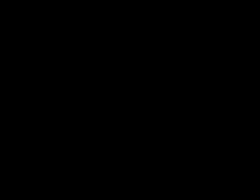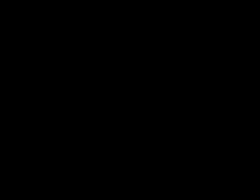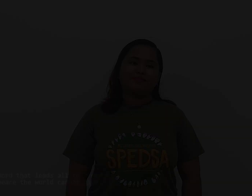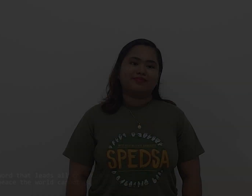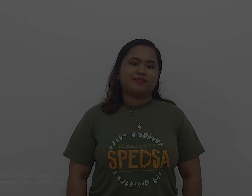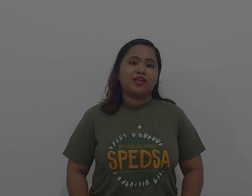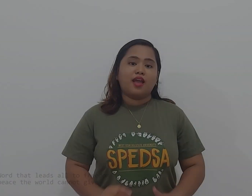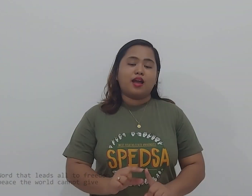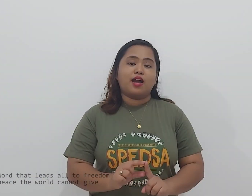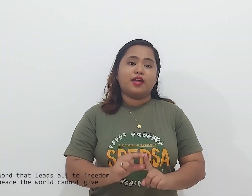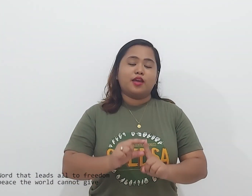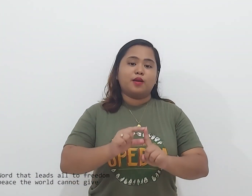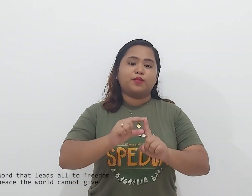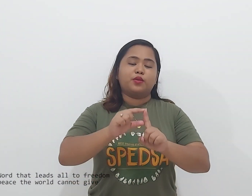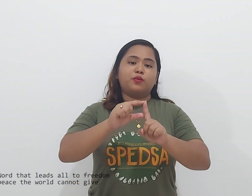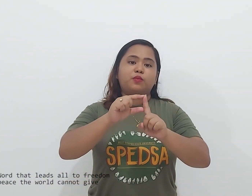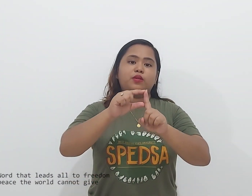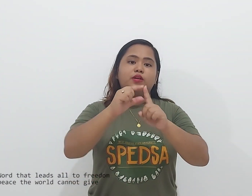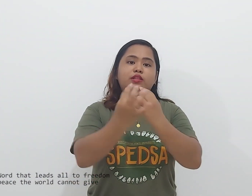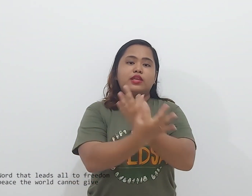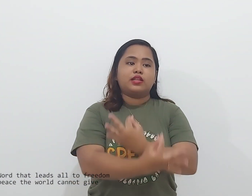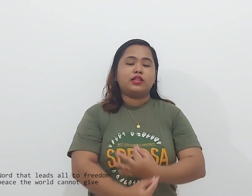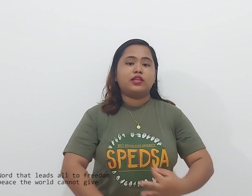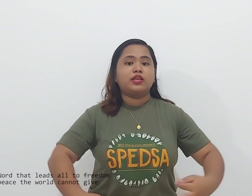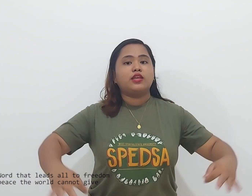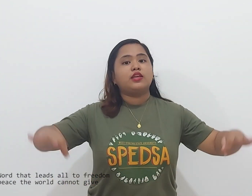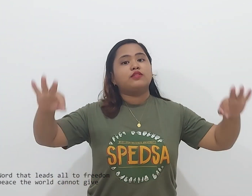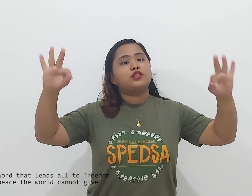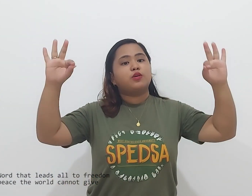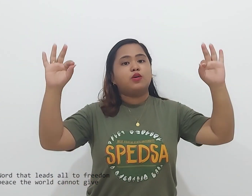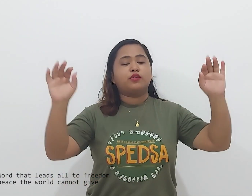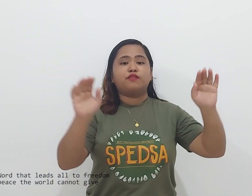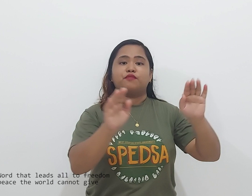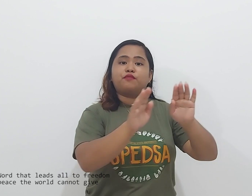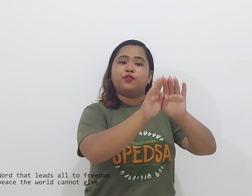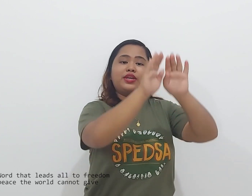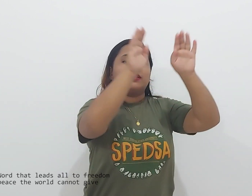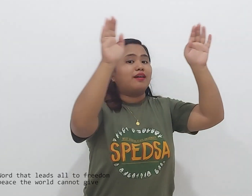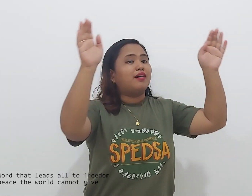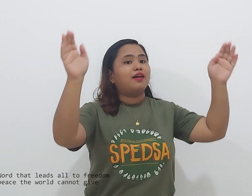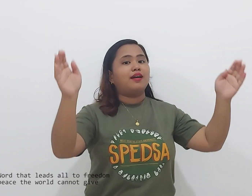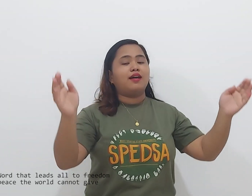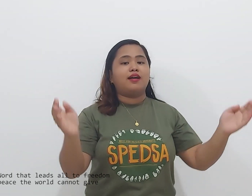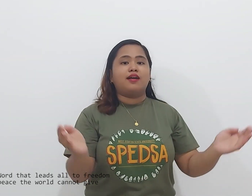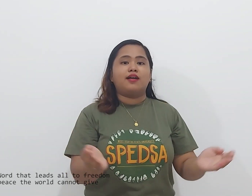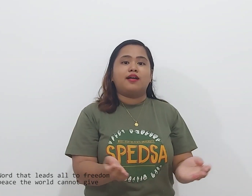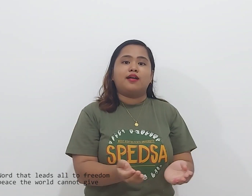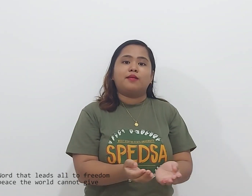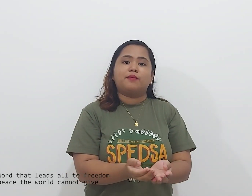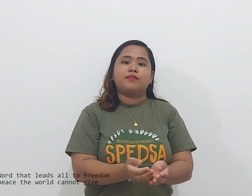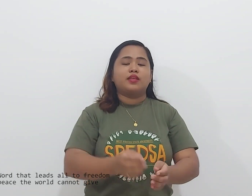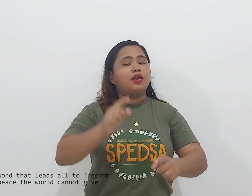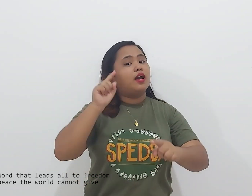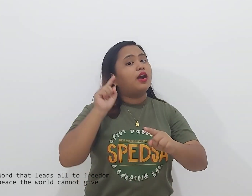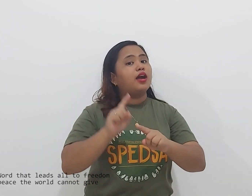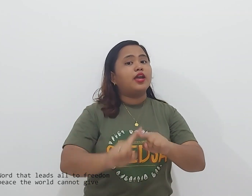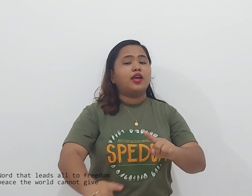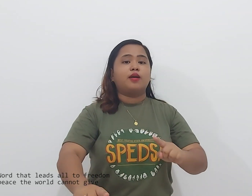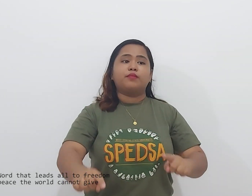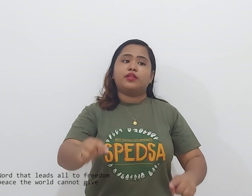I am the word that leads all to freedom. I am the